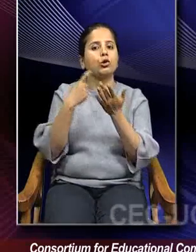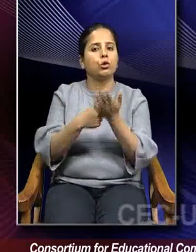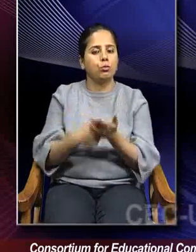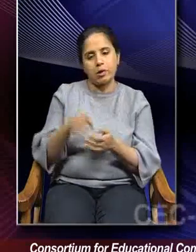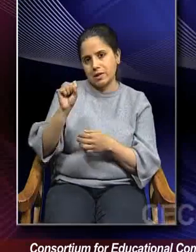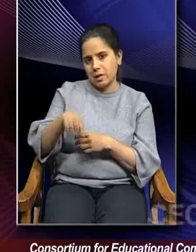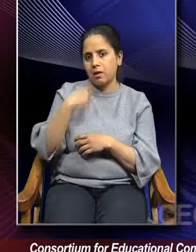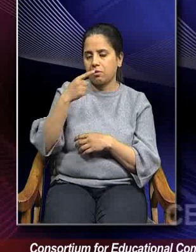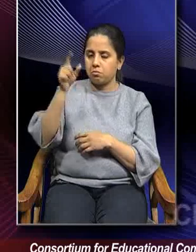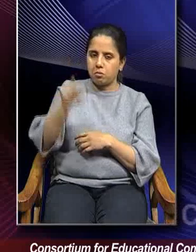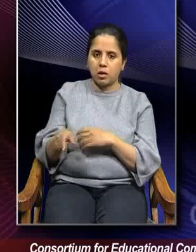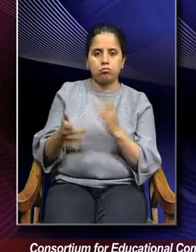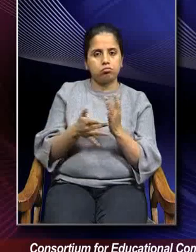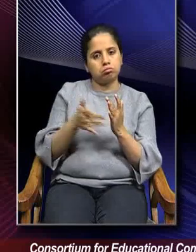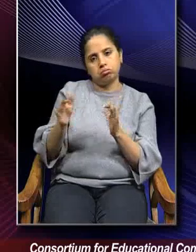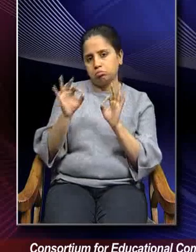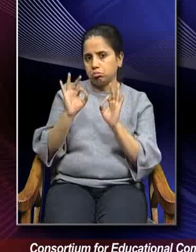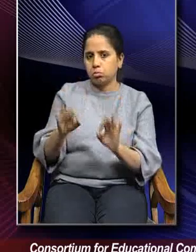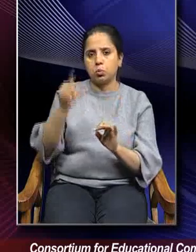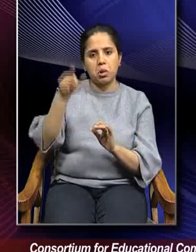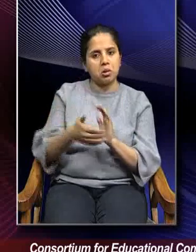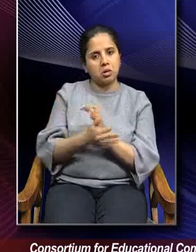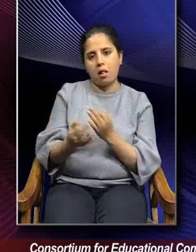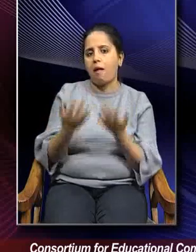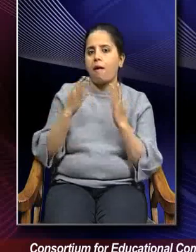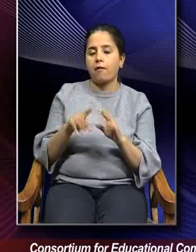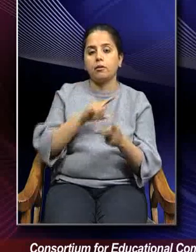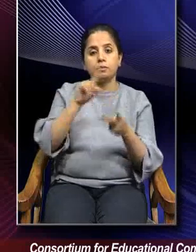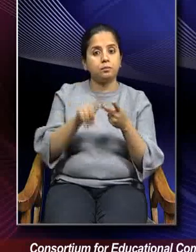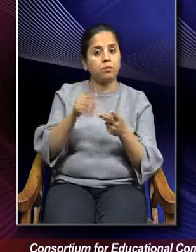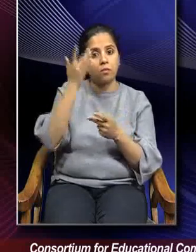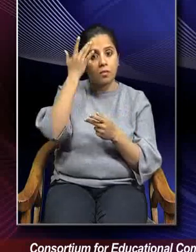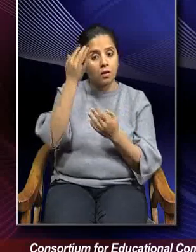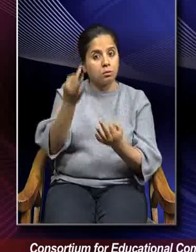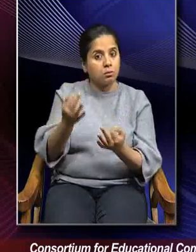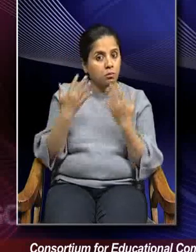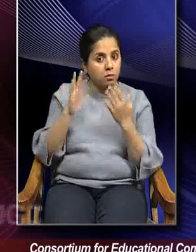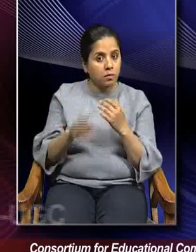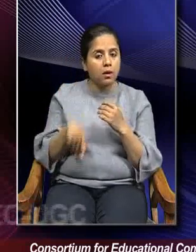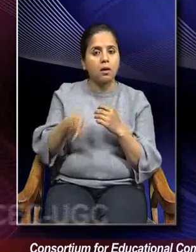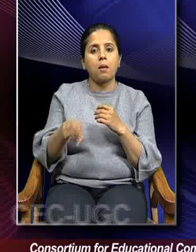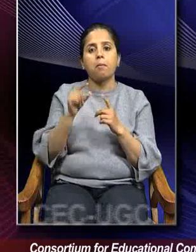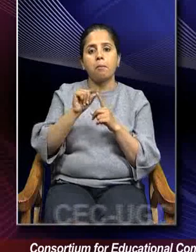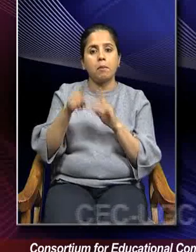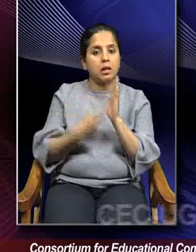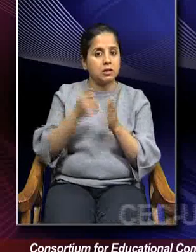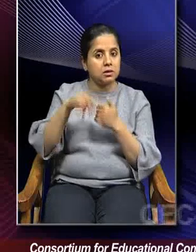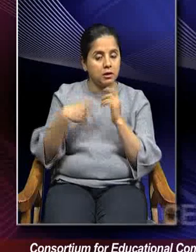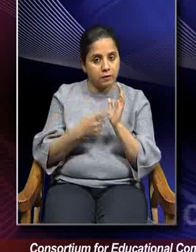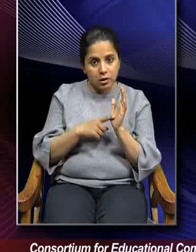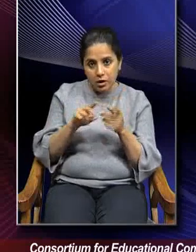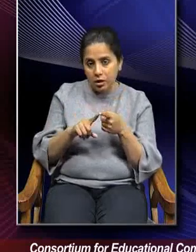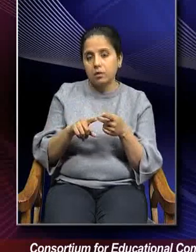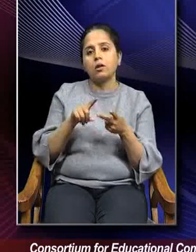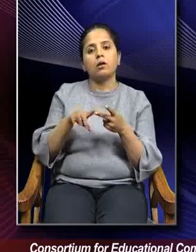yes, the person is technically sound. The next one is intelligence, what you call as perseverance and dexterity, intelligence,